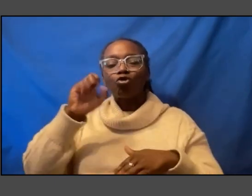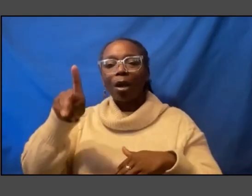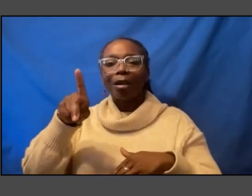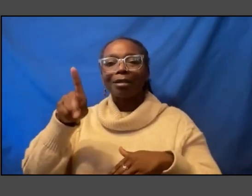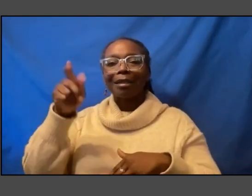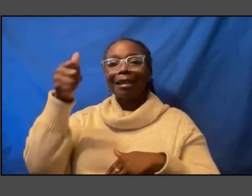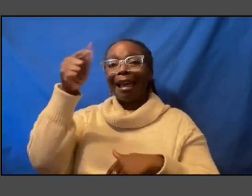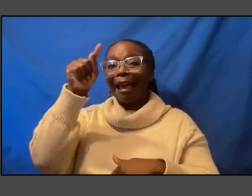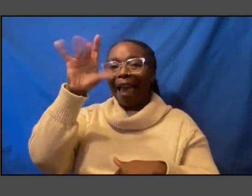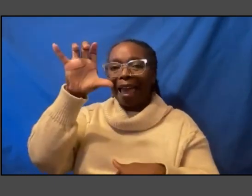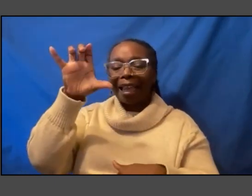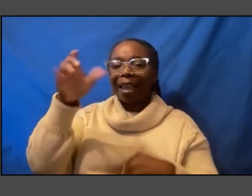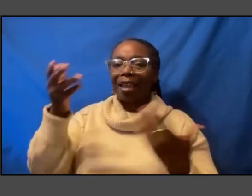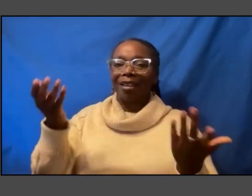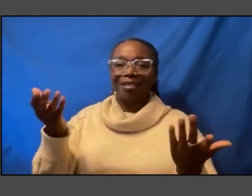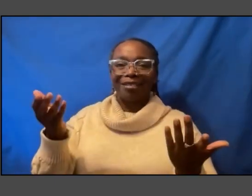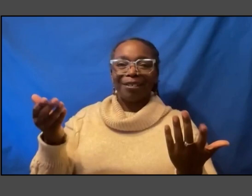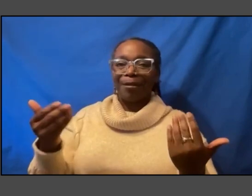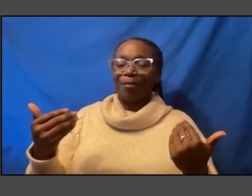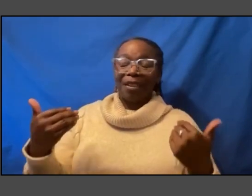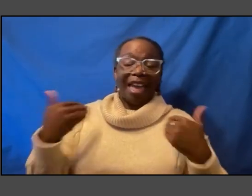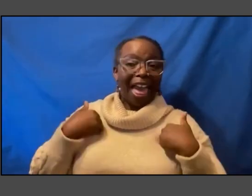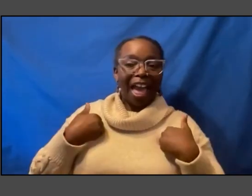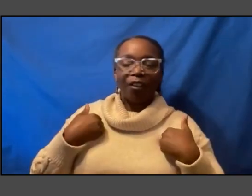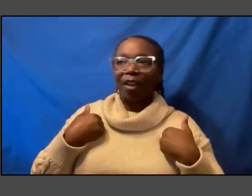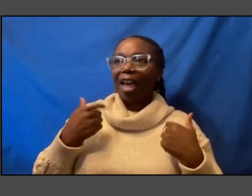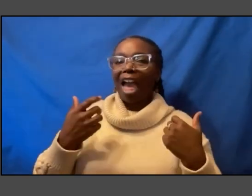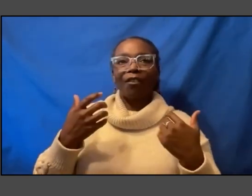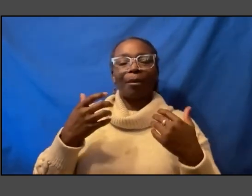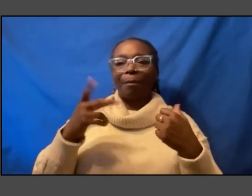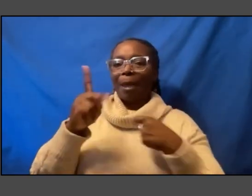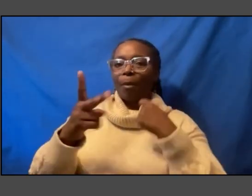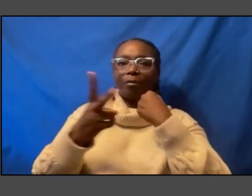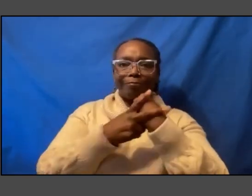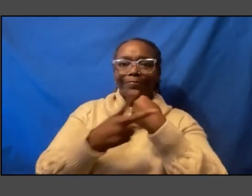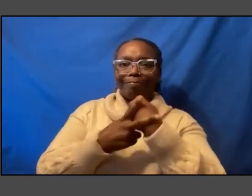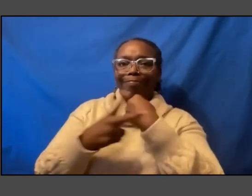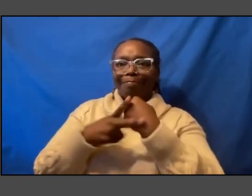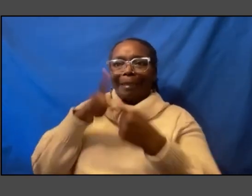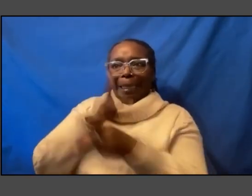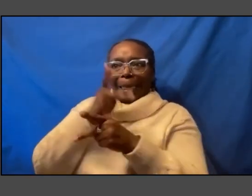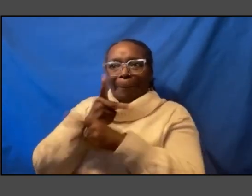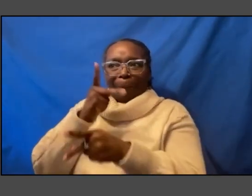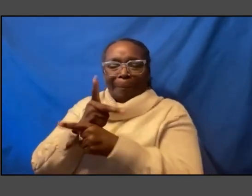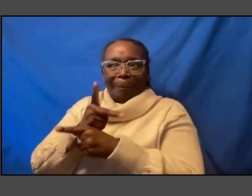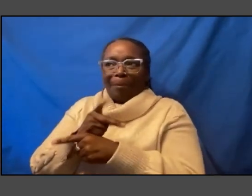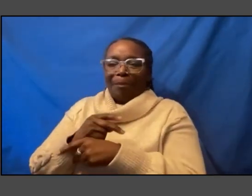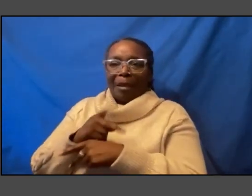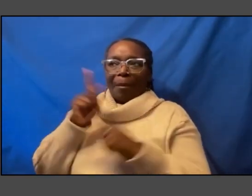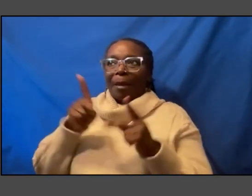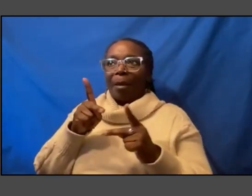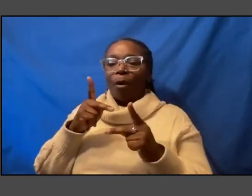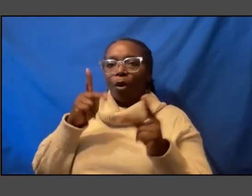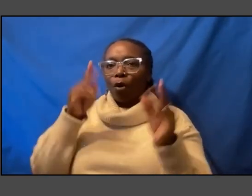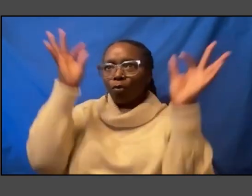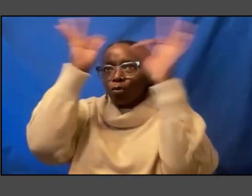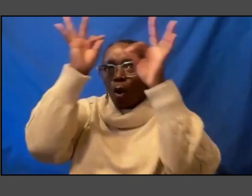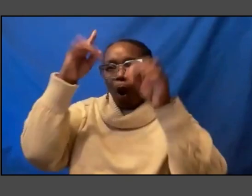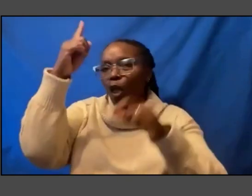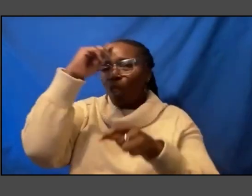this amazing reservoir that people have kept that nobody really knew about or thought that it was important enough to ask and as